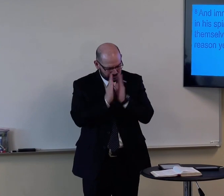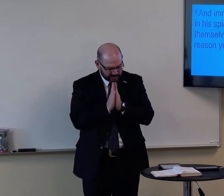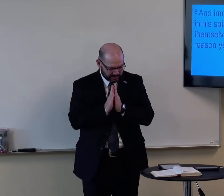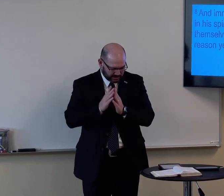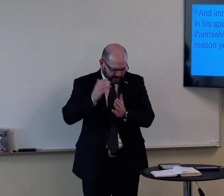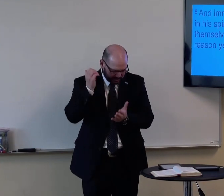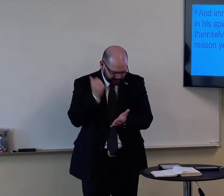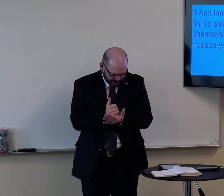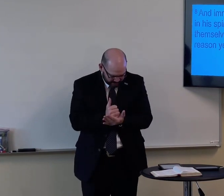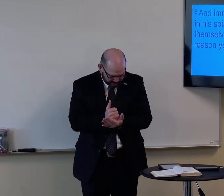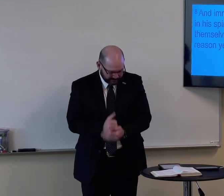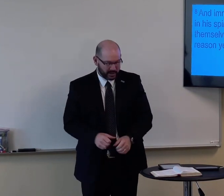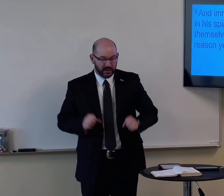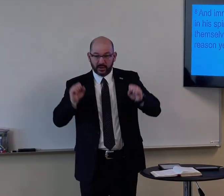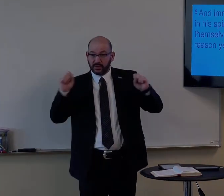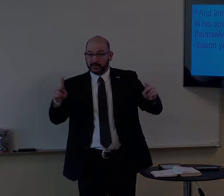I pray this in Jesus' name. Amen.